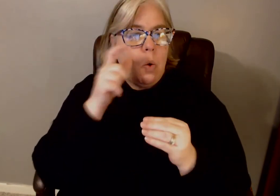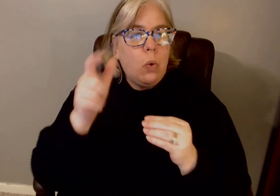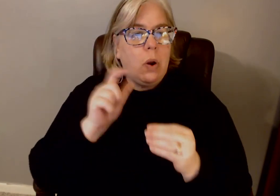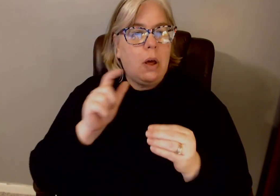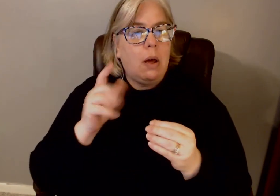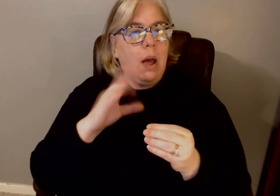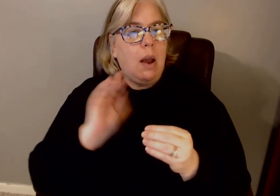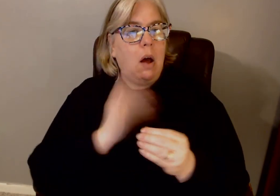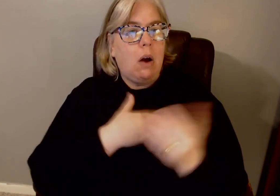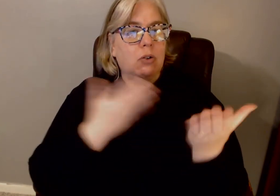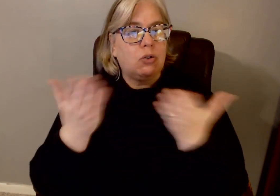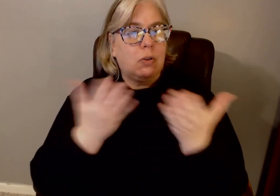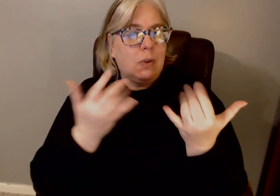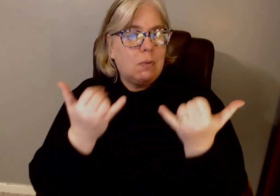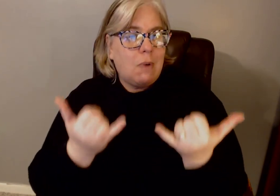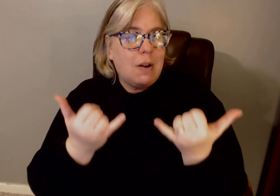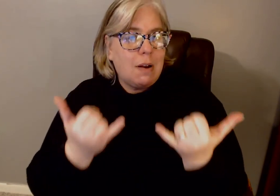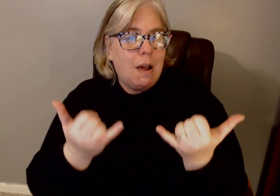I think she doesn't walk better than I can't forget.